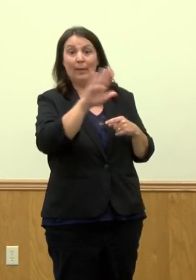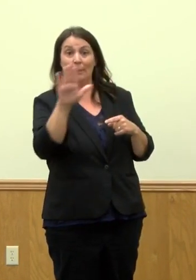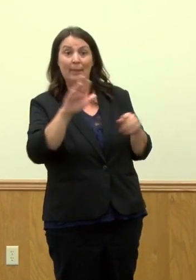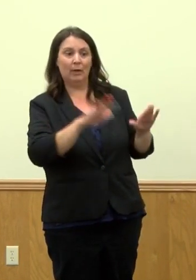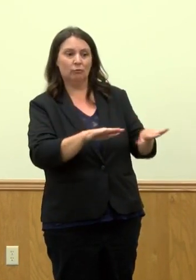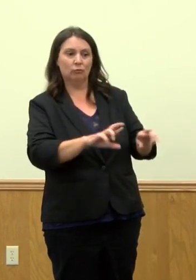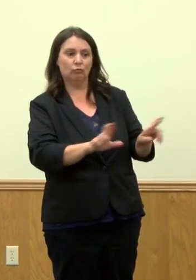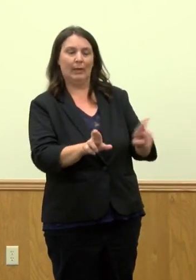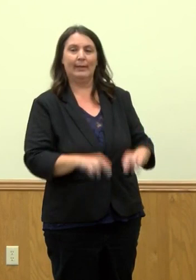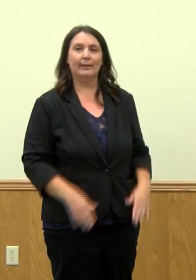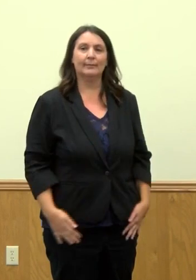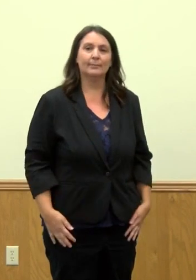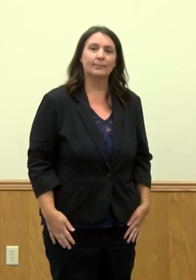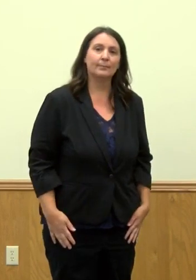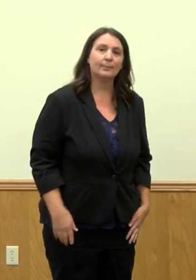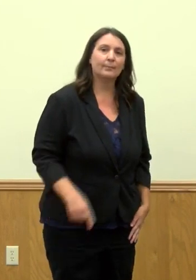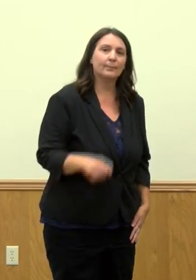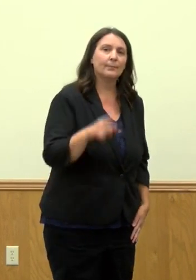as possible.